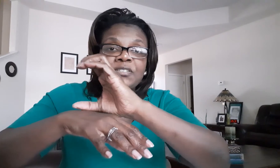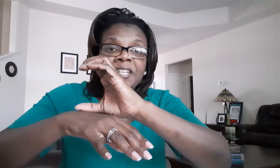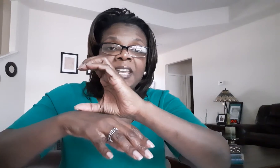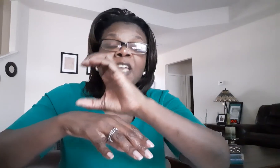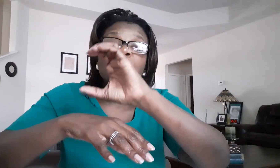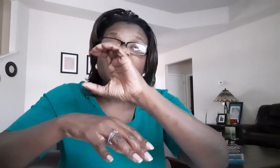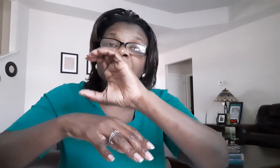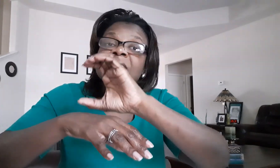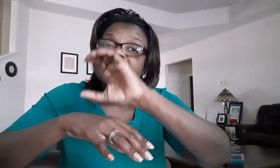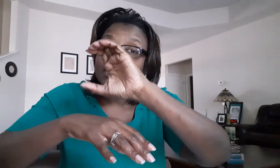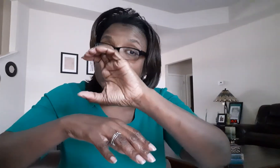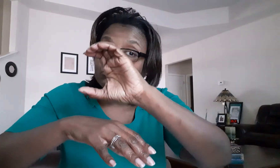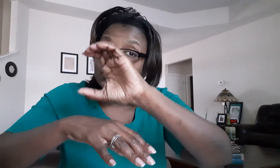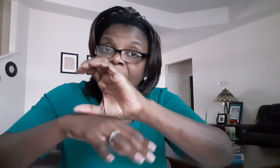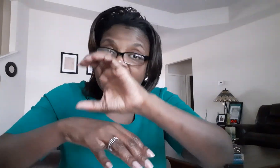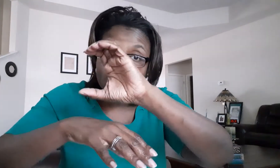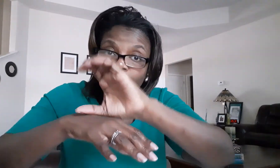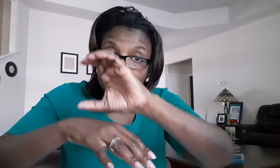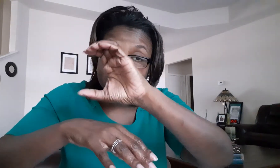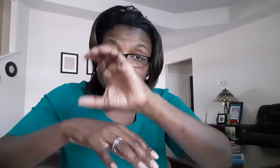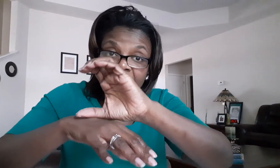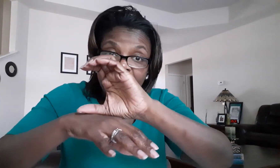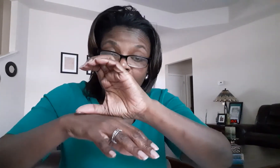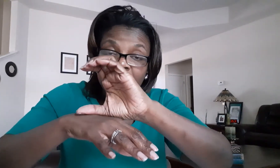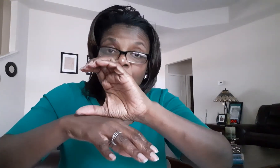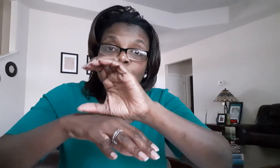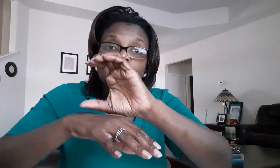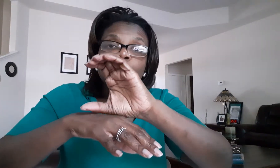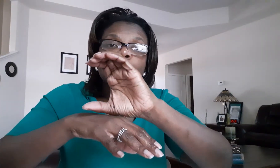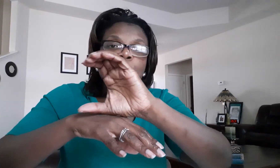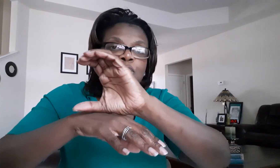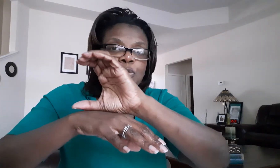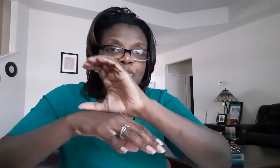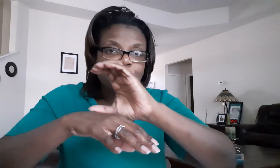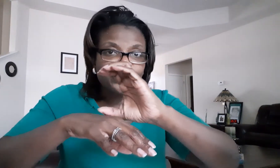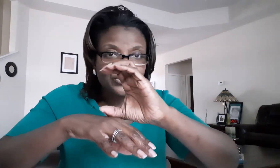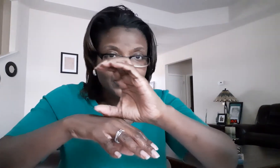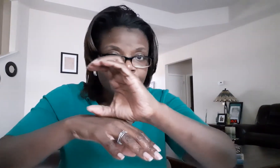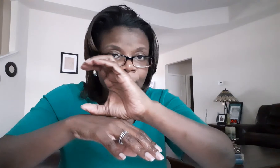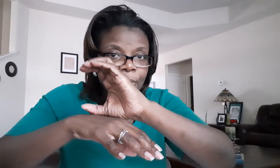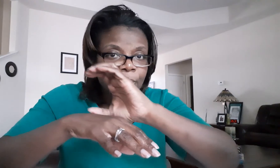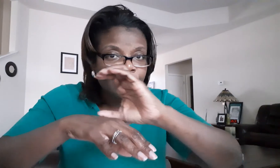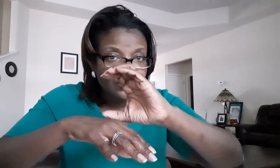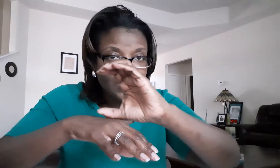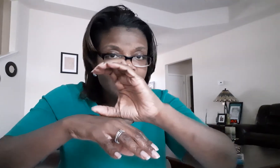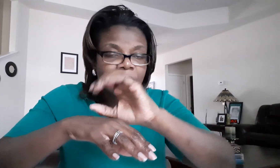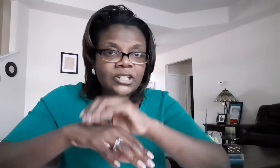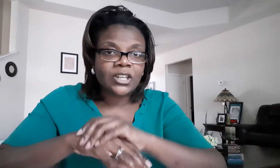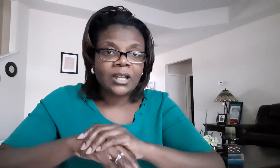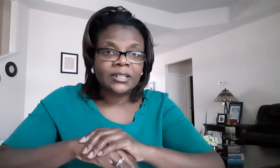see but this time you're not going to tap you're going to stir stir the chocolate